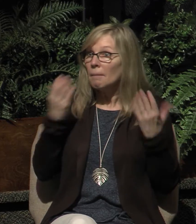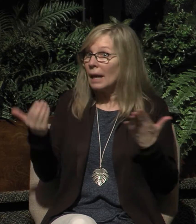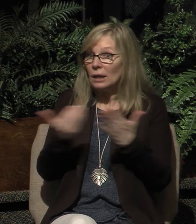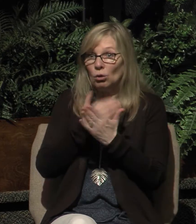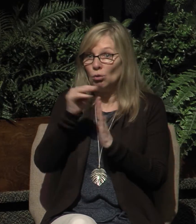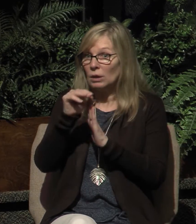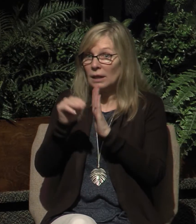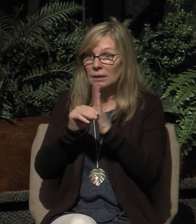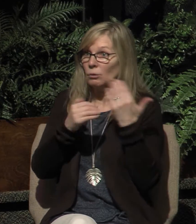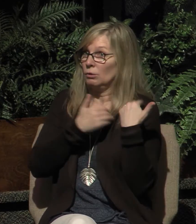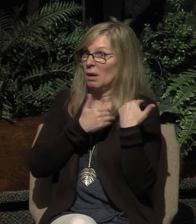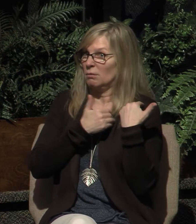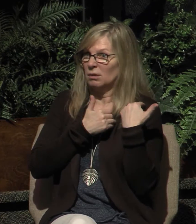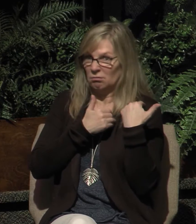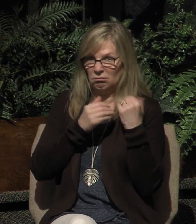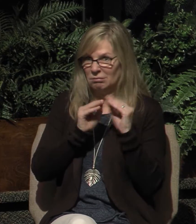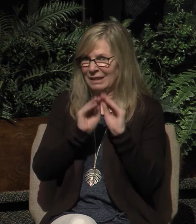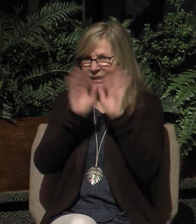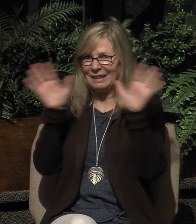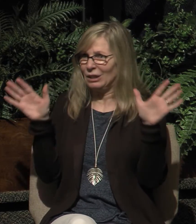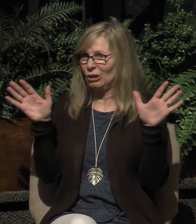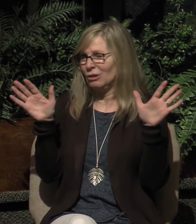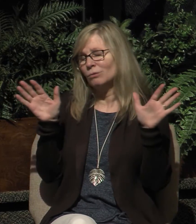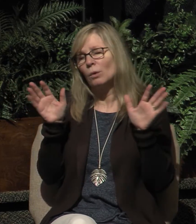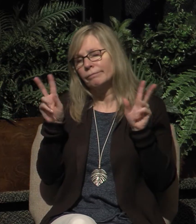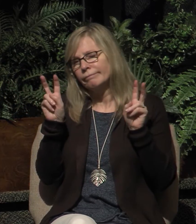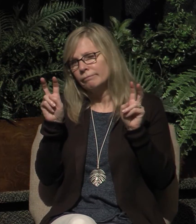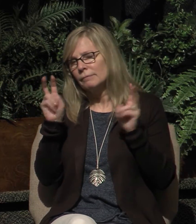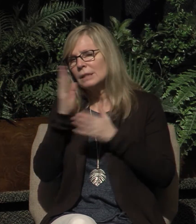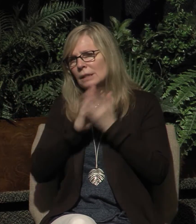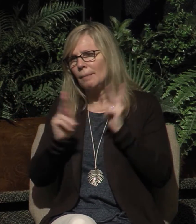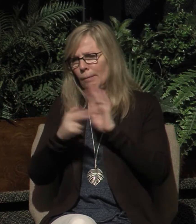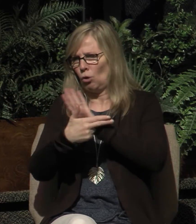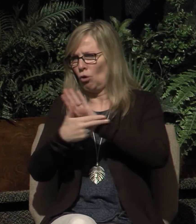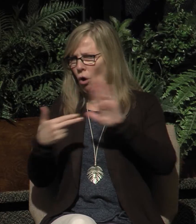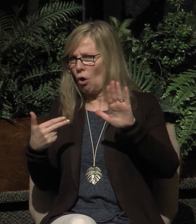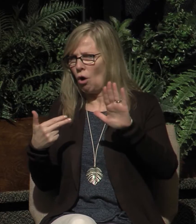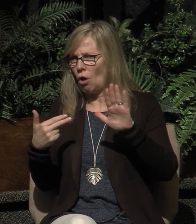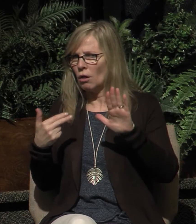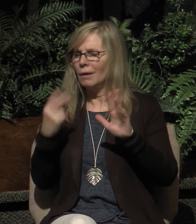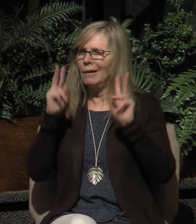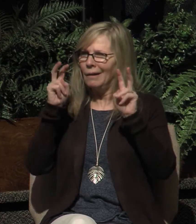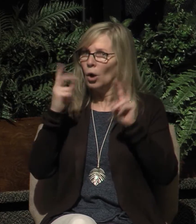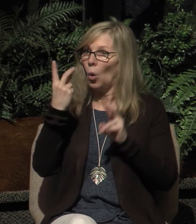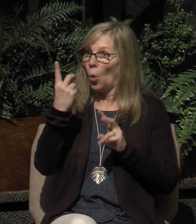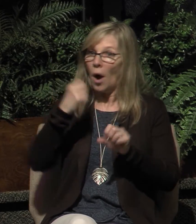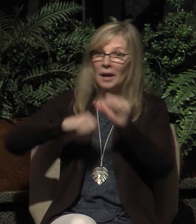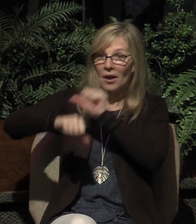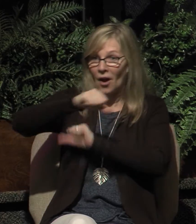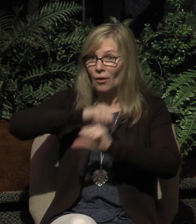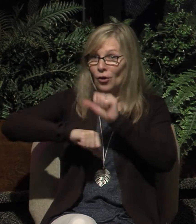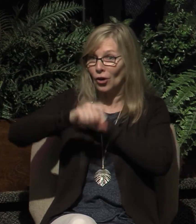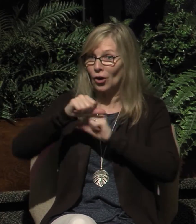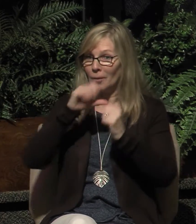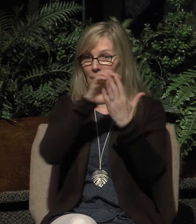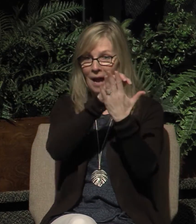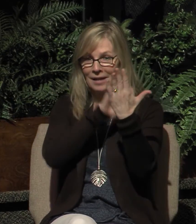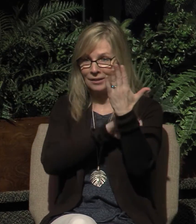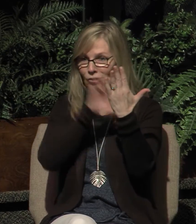responsibilities are expressed in what has been commonly referred to as the one another passages of the New Testament, the one another commands,